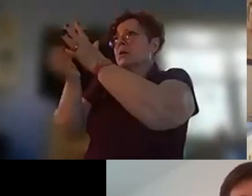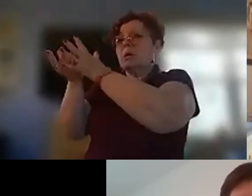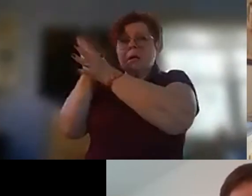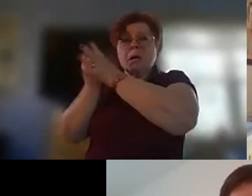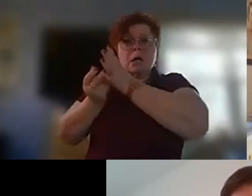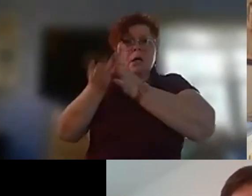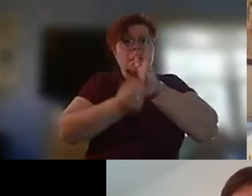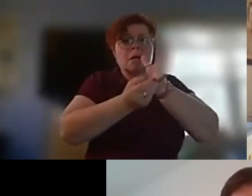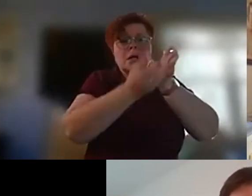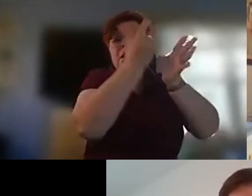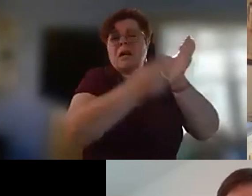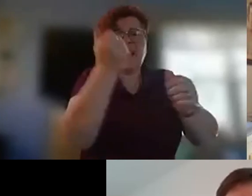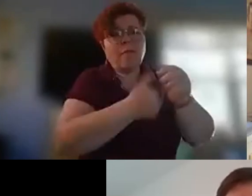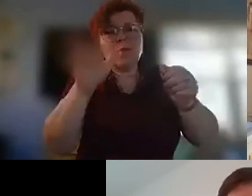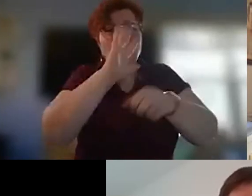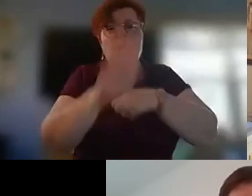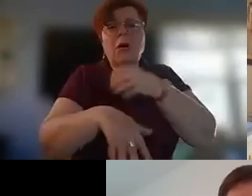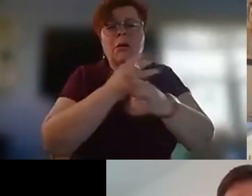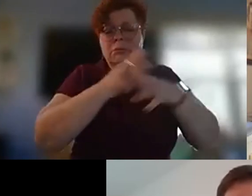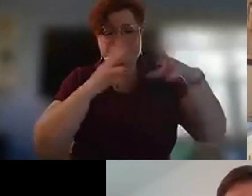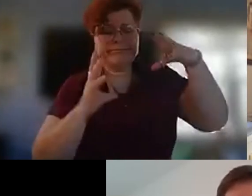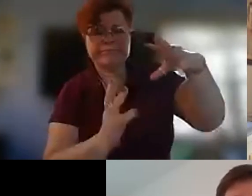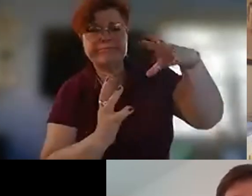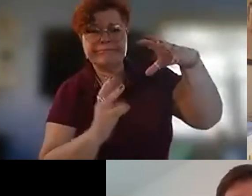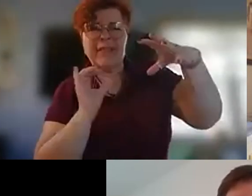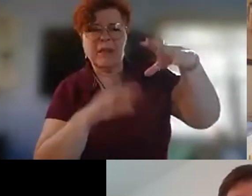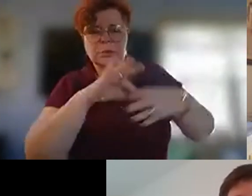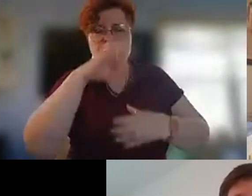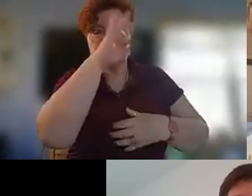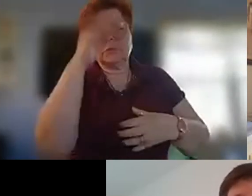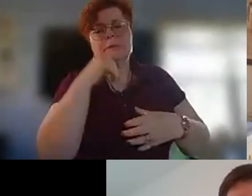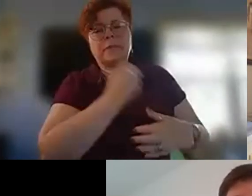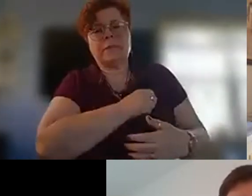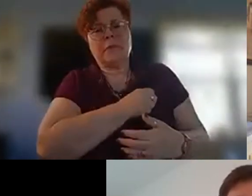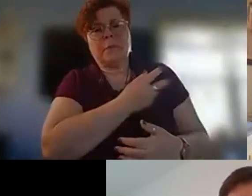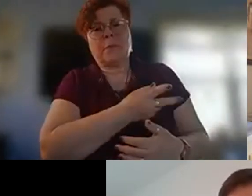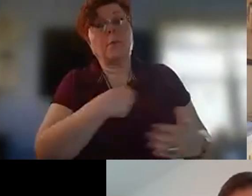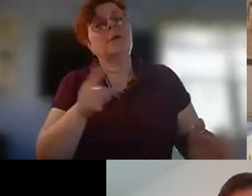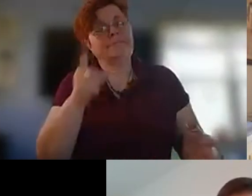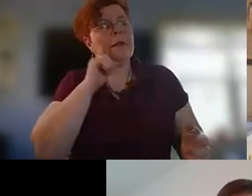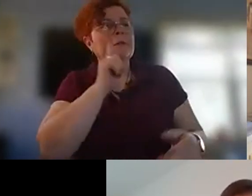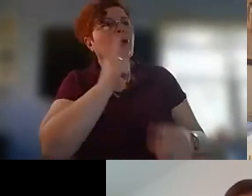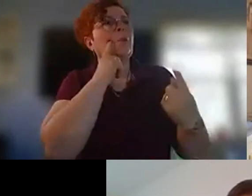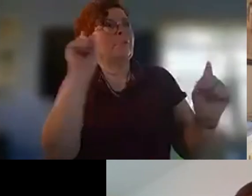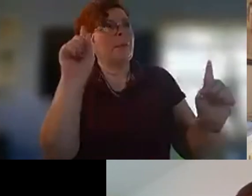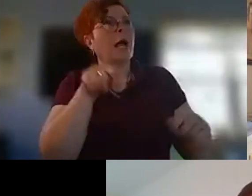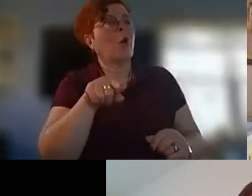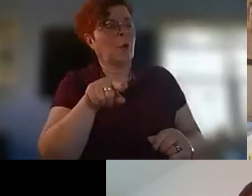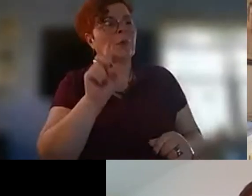so i think that was part of the spirit of this poem too i think it comes through um and again it's because you haven't